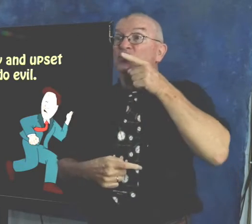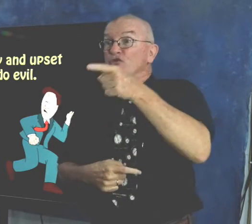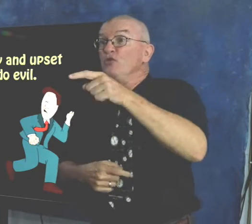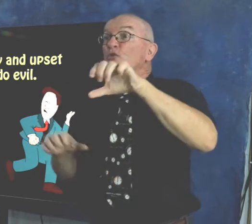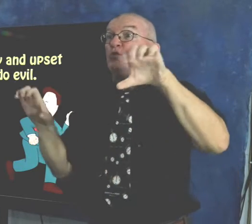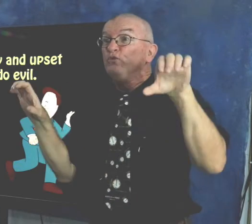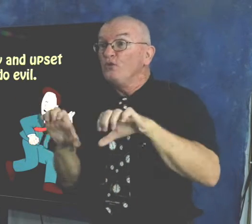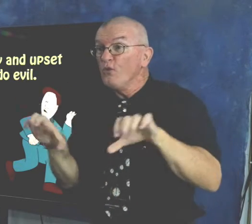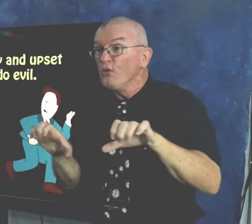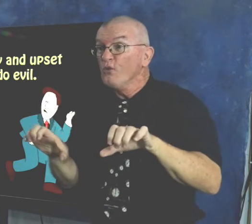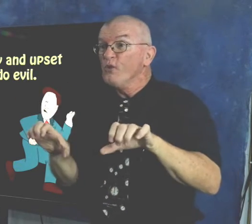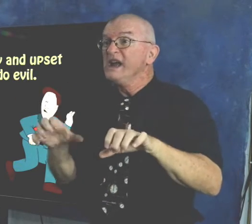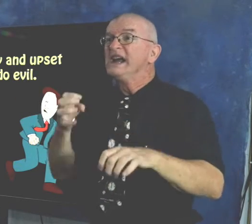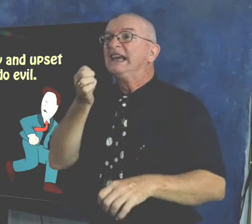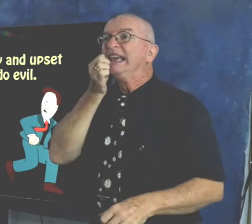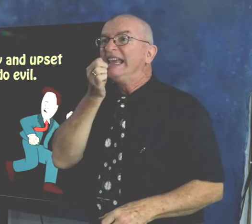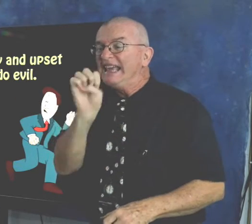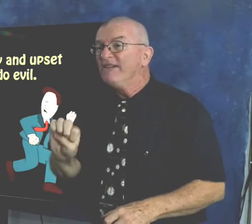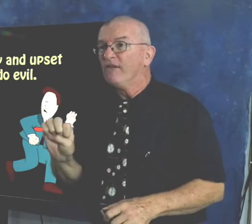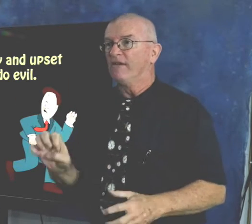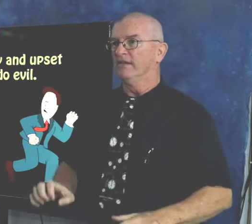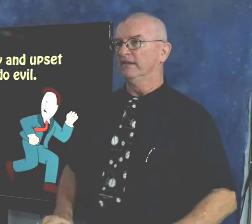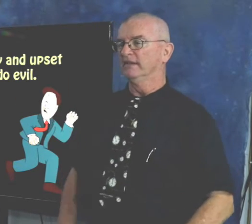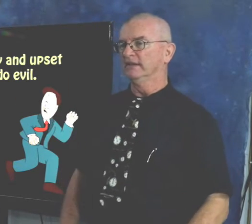that you, too, want to do evil.